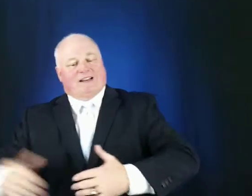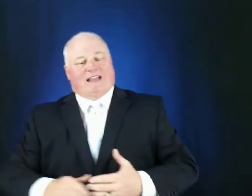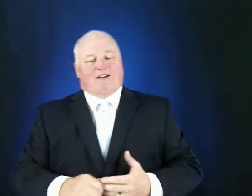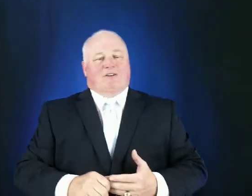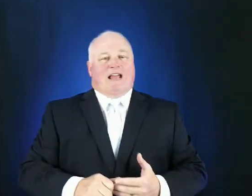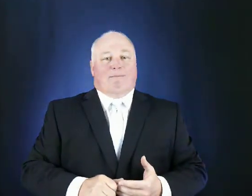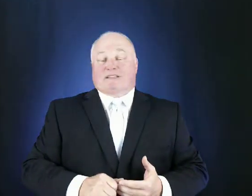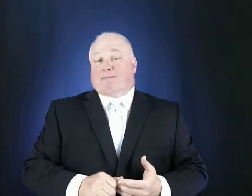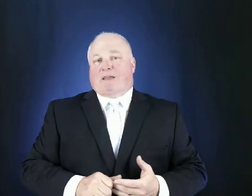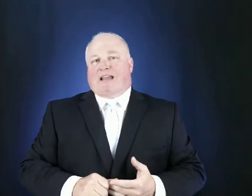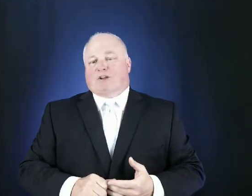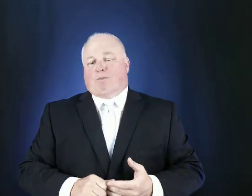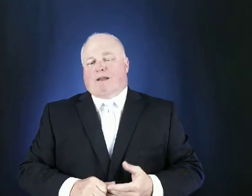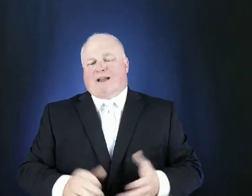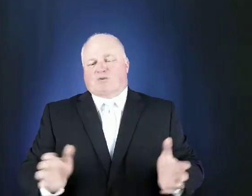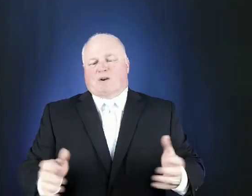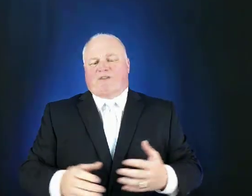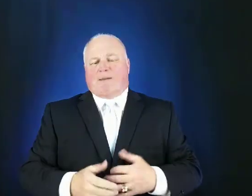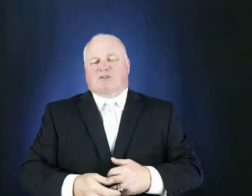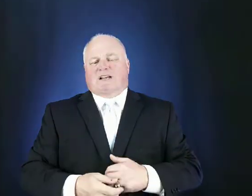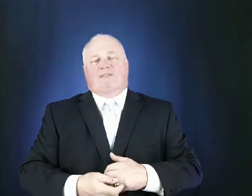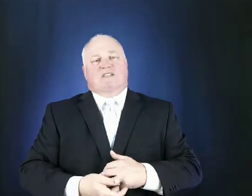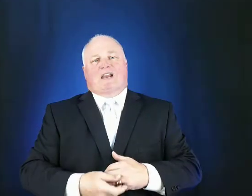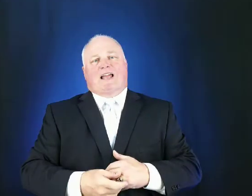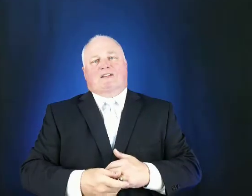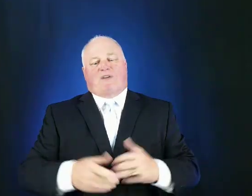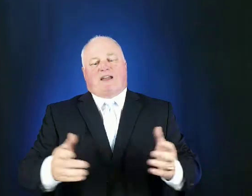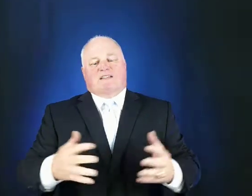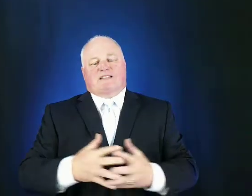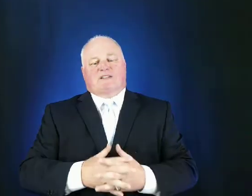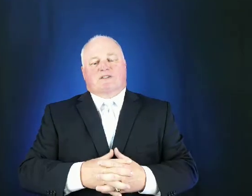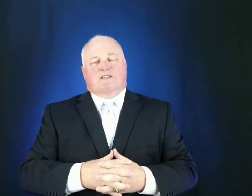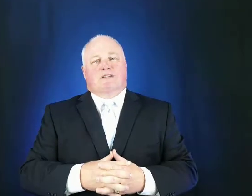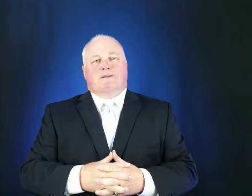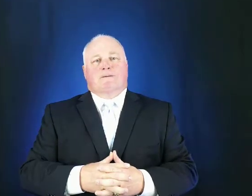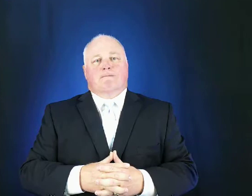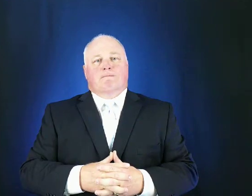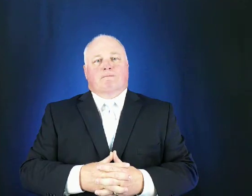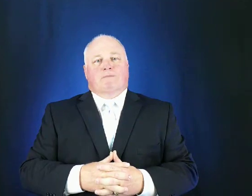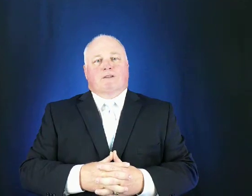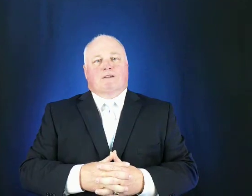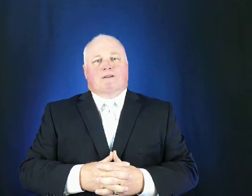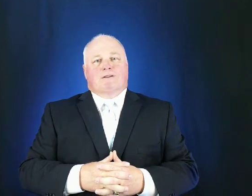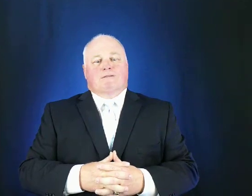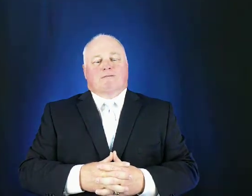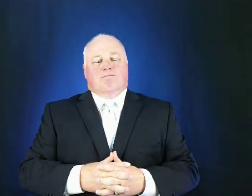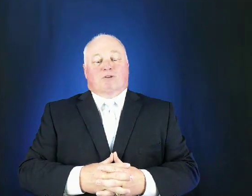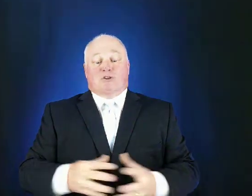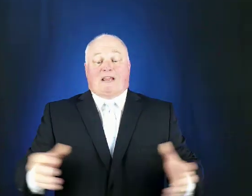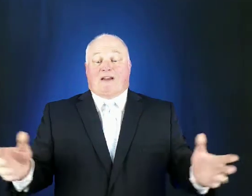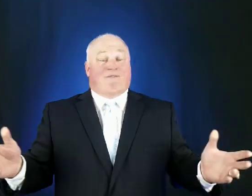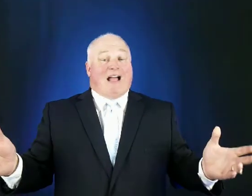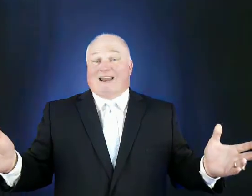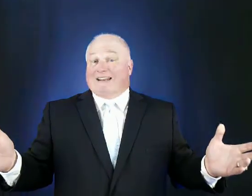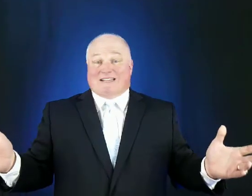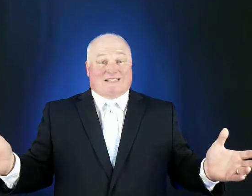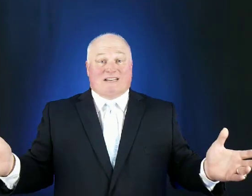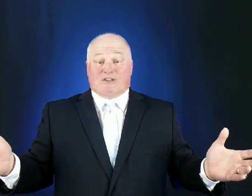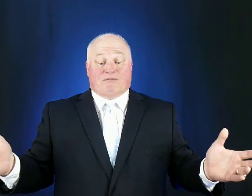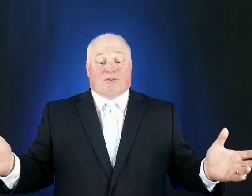a later time a cpa told me about 25 of his clients file extensions but you can't file an extension for